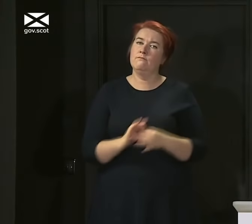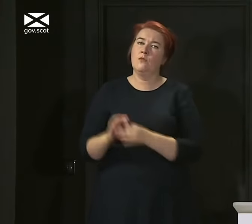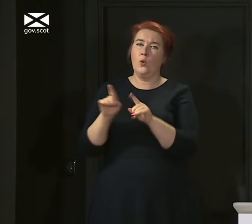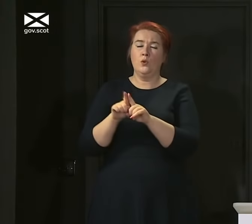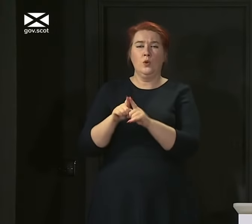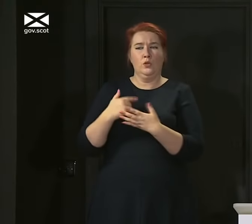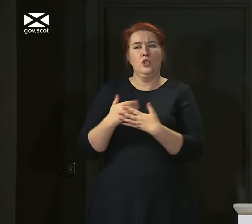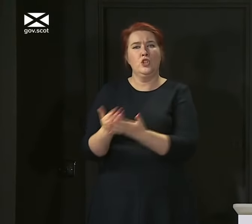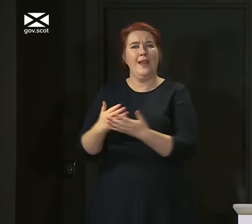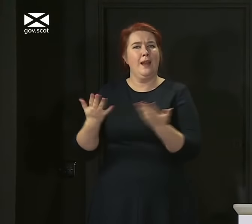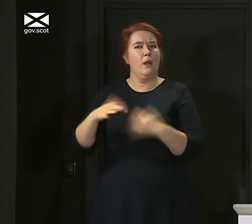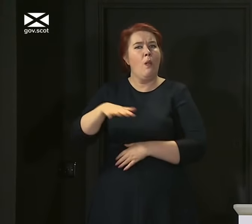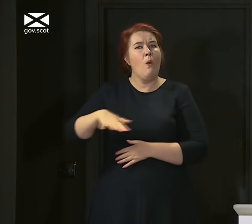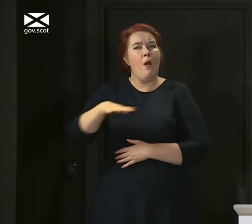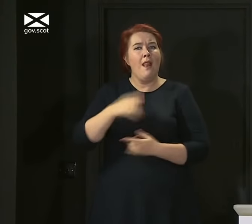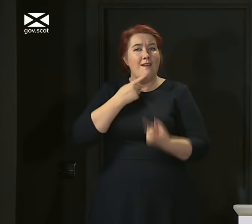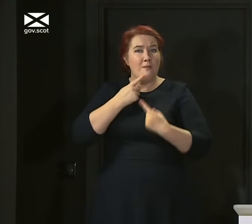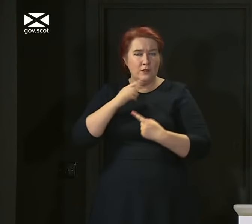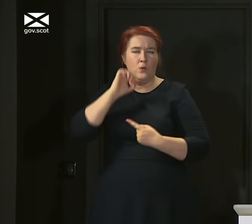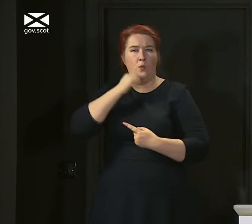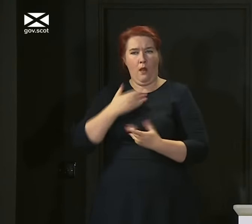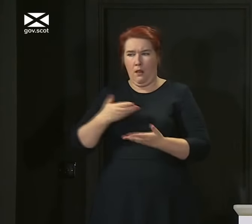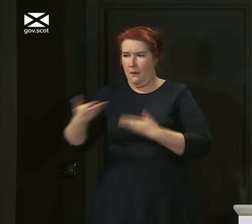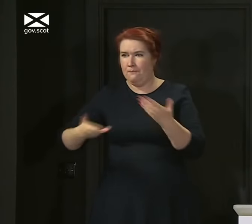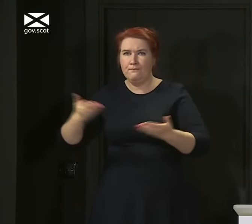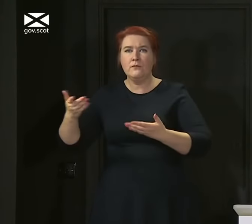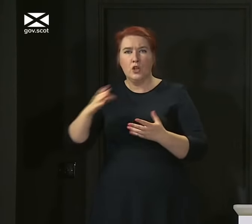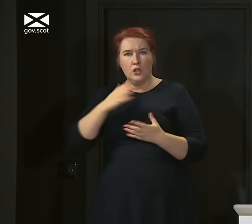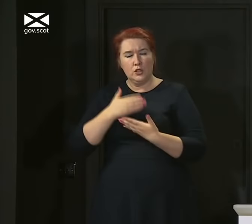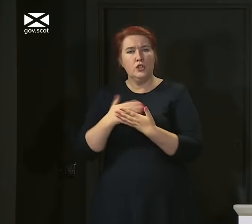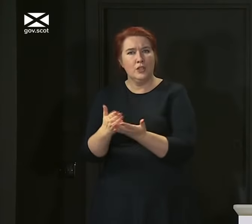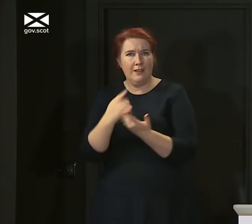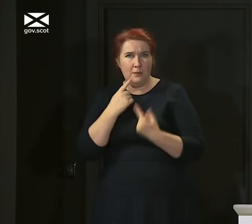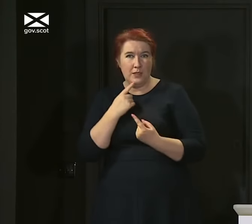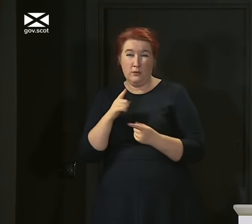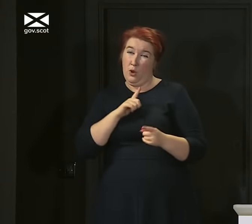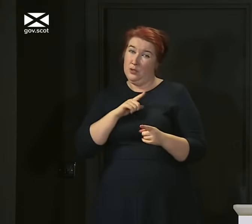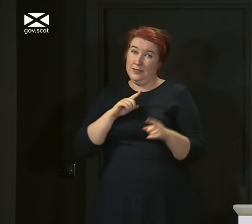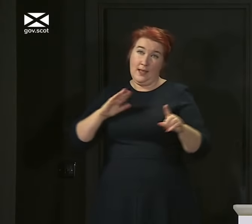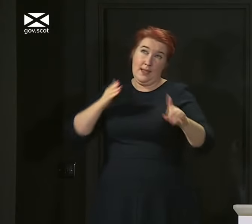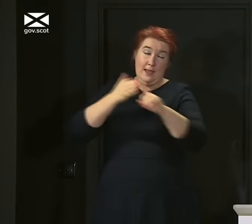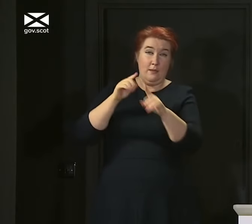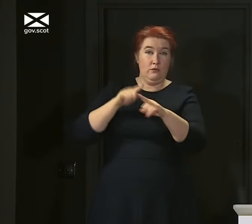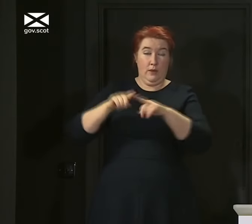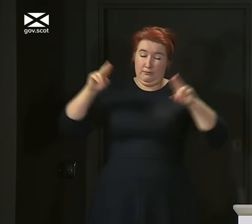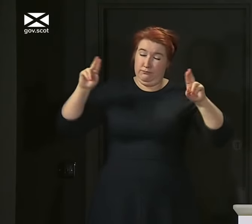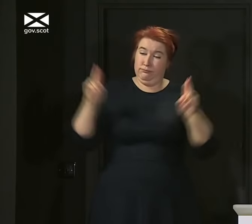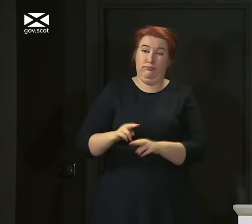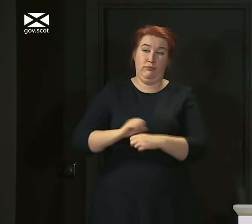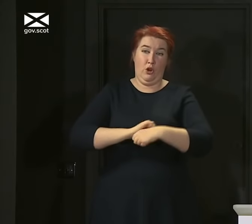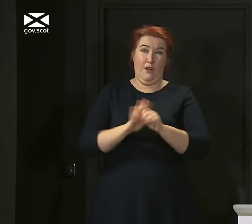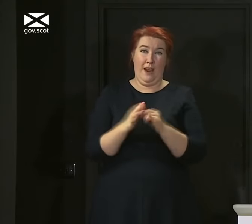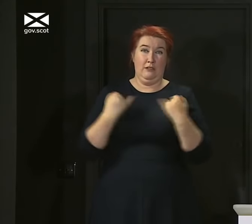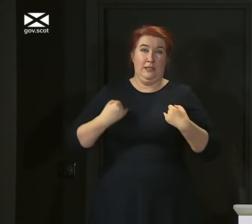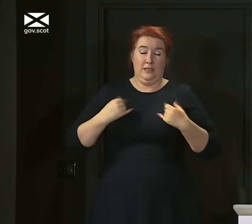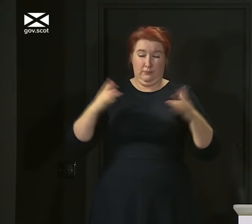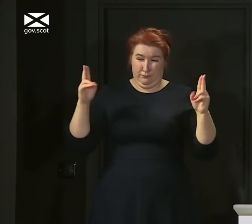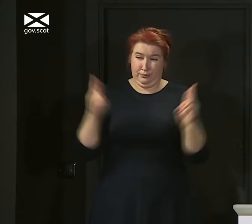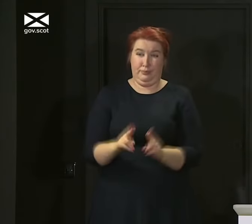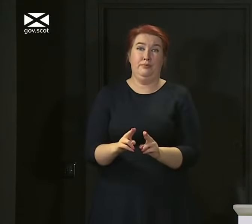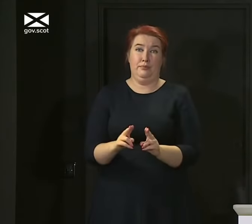of localised information as we work together to suppress this virus and drive it to as low a level as possible.